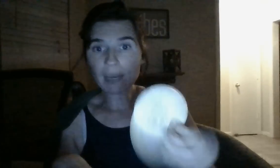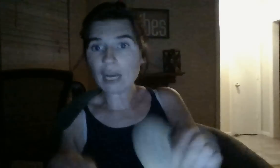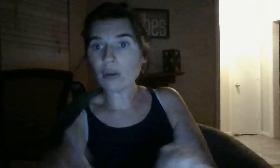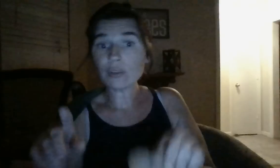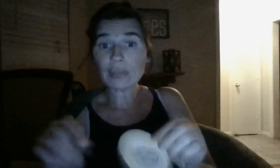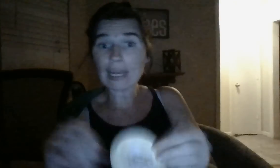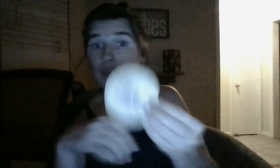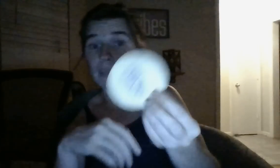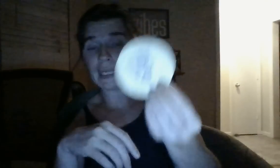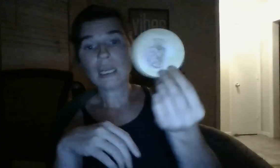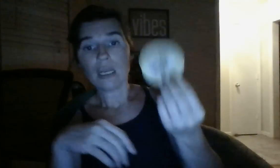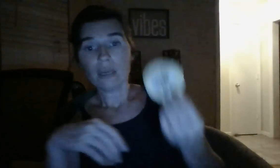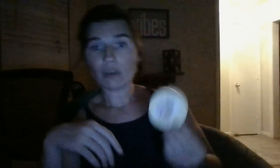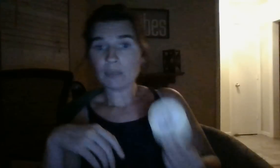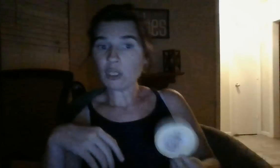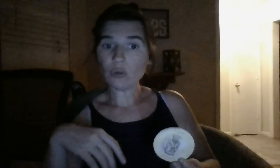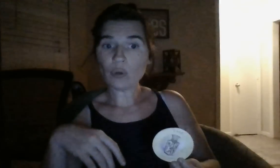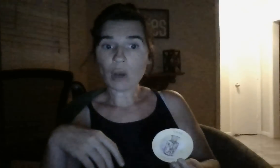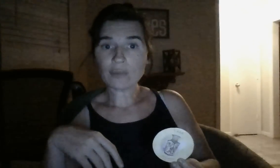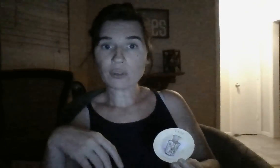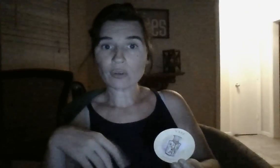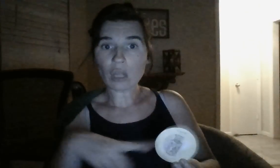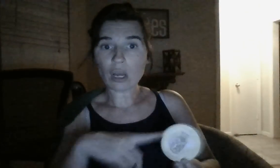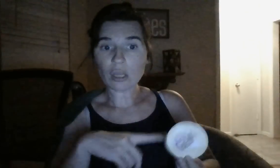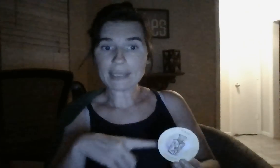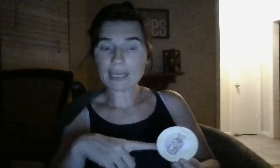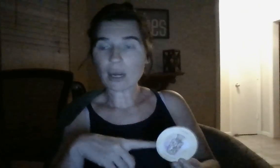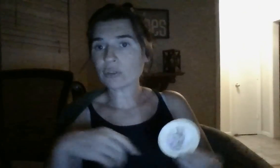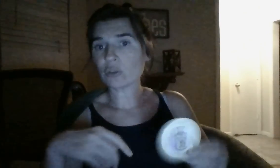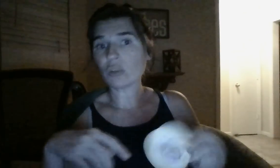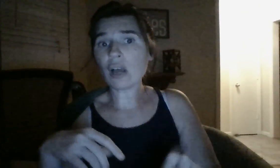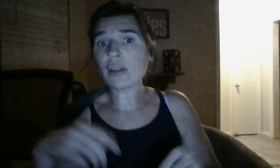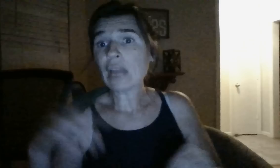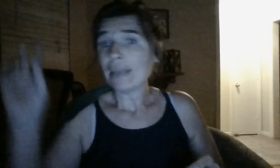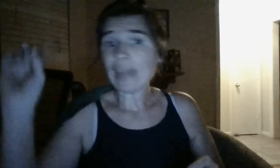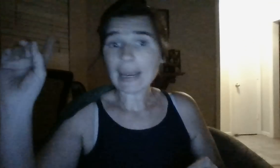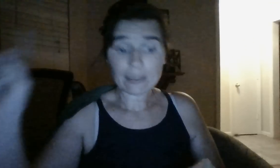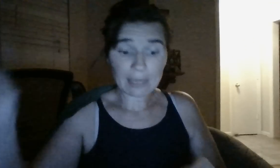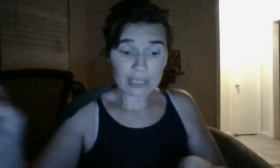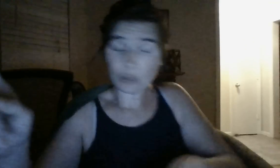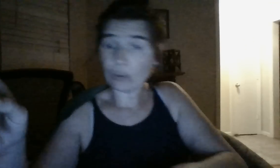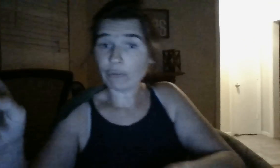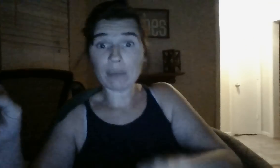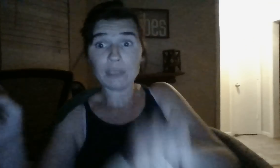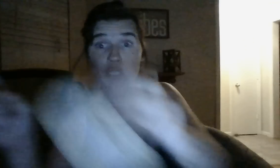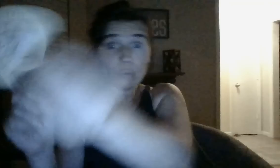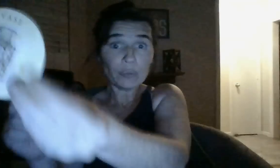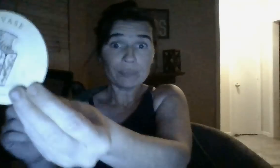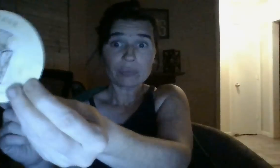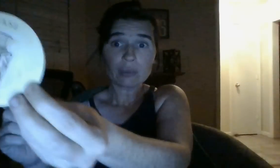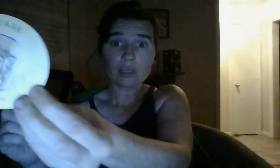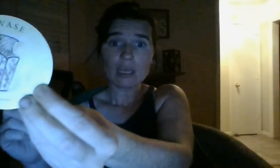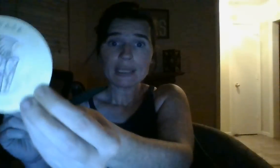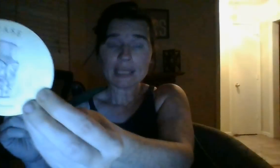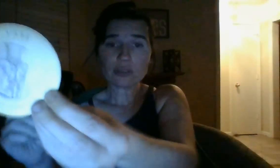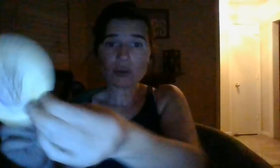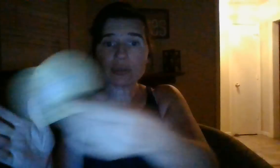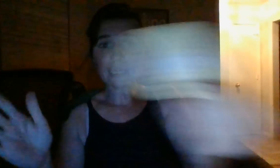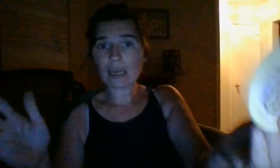admirer. That could be from you, officer of the law. Lifeside officer of law. That could be from you, sister. That